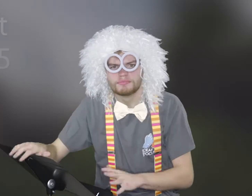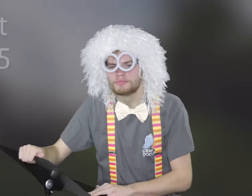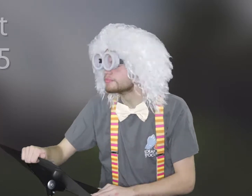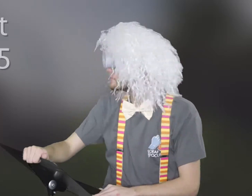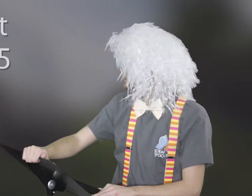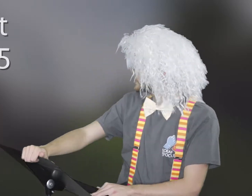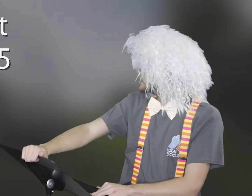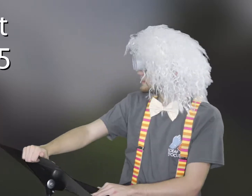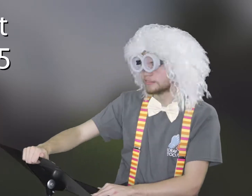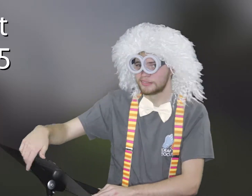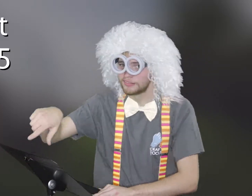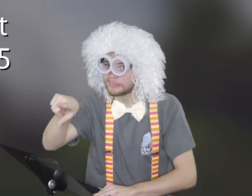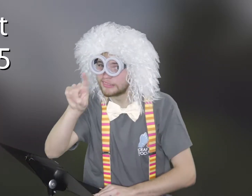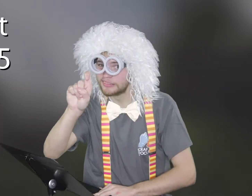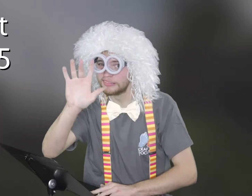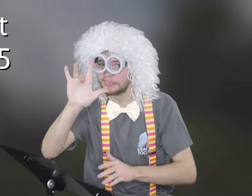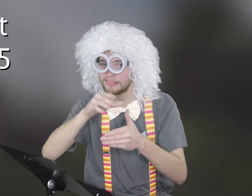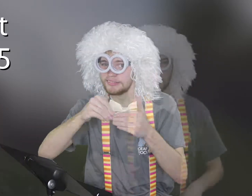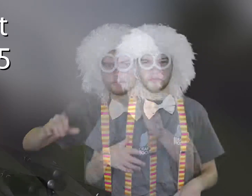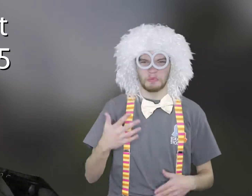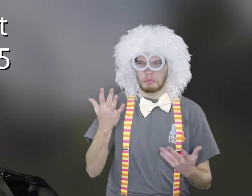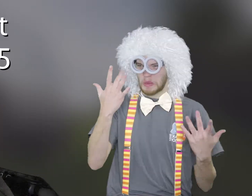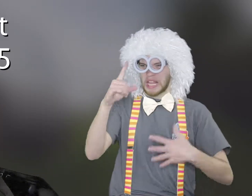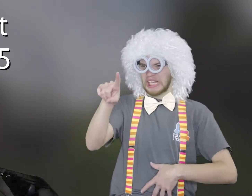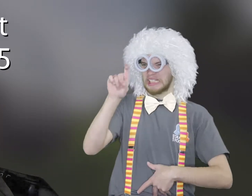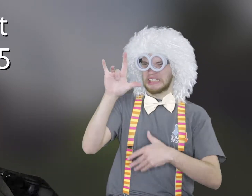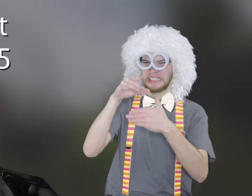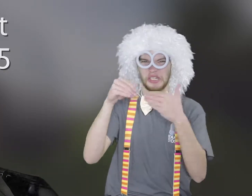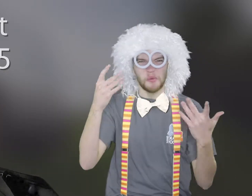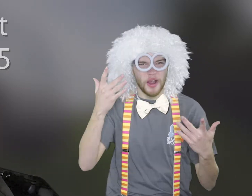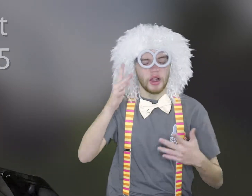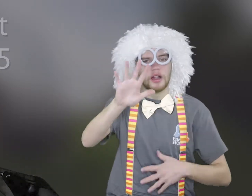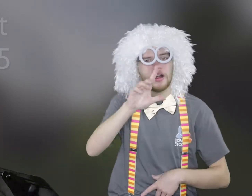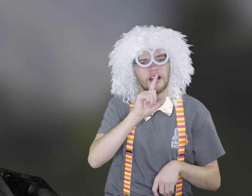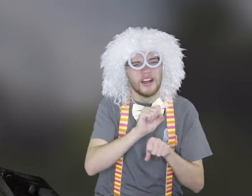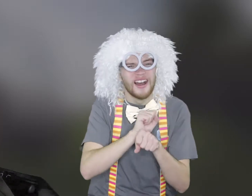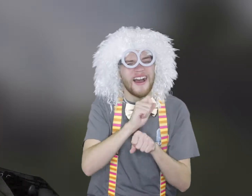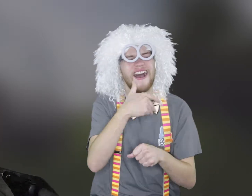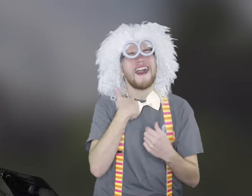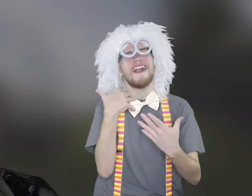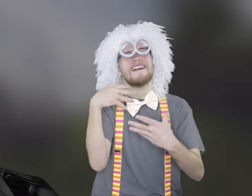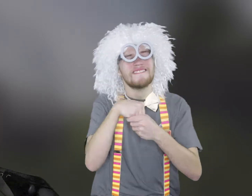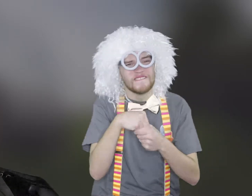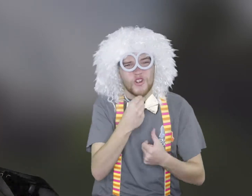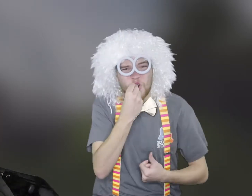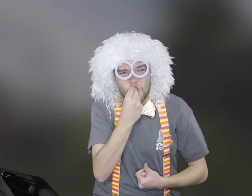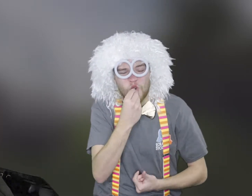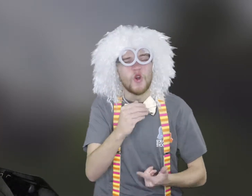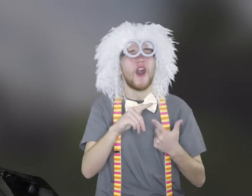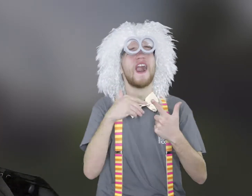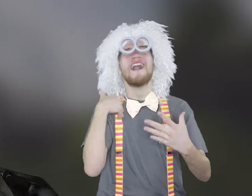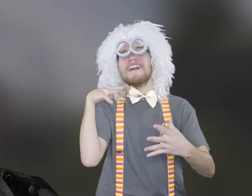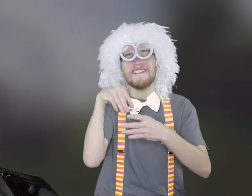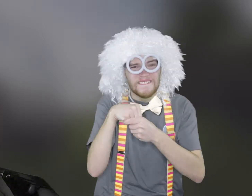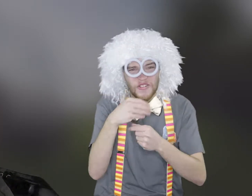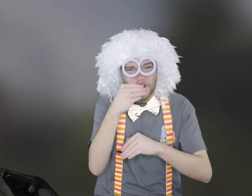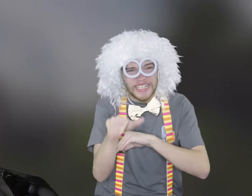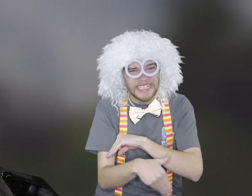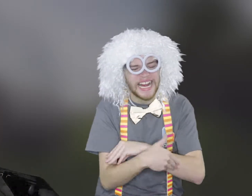And it costs $125. You might think, oh, that's a lot of money. But gosh, it involves food,